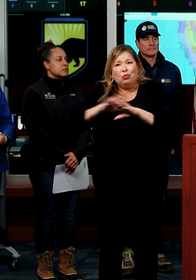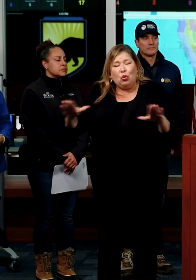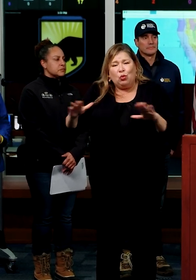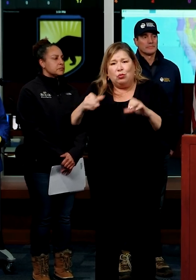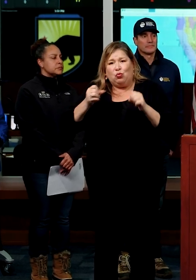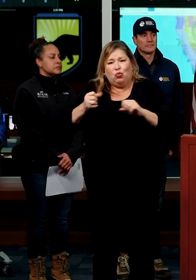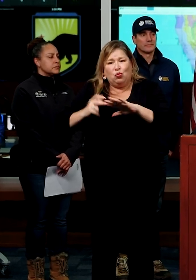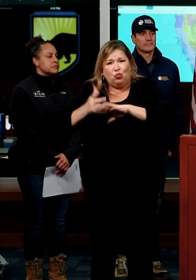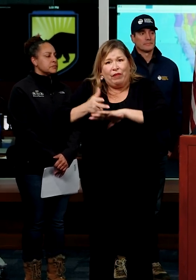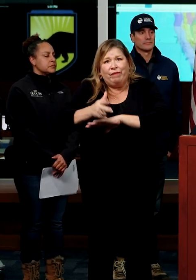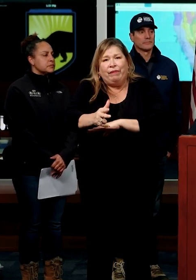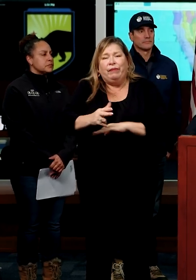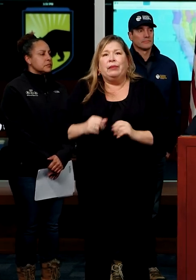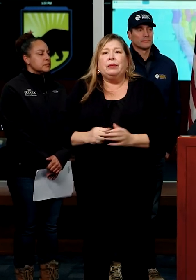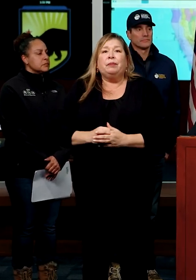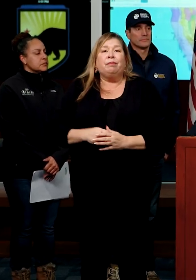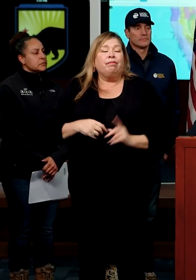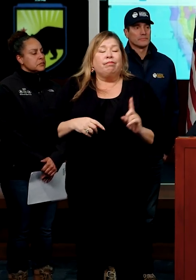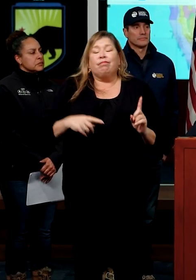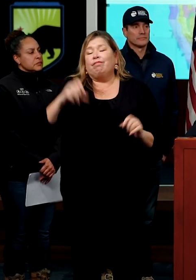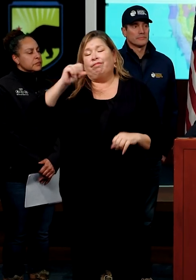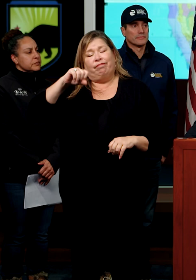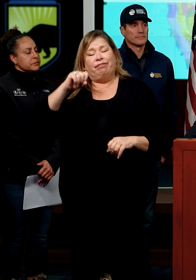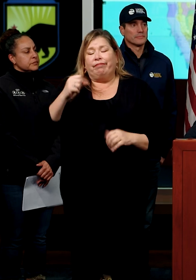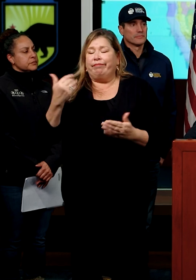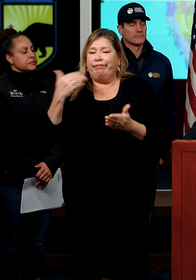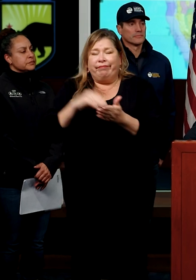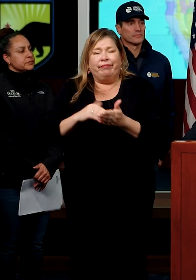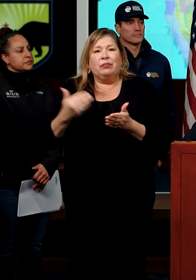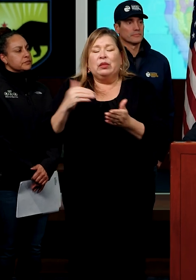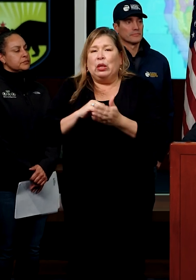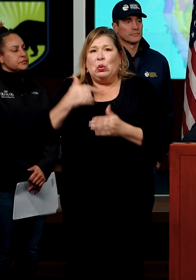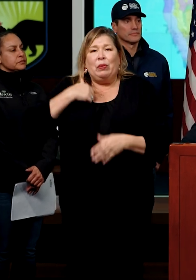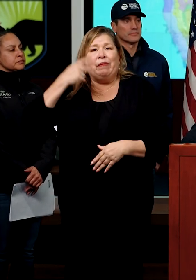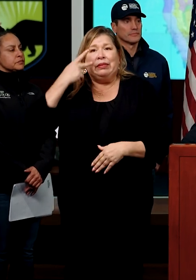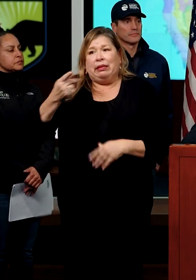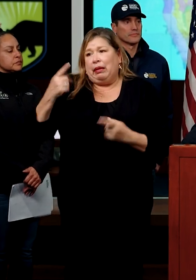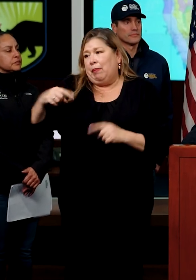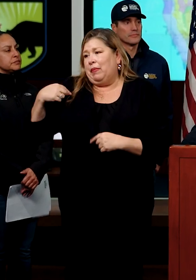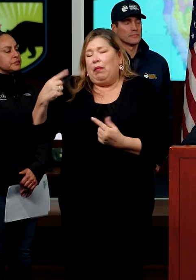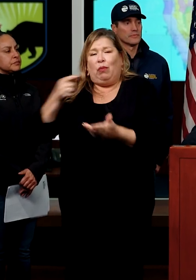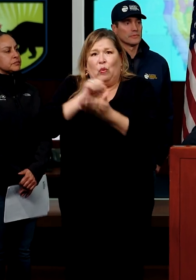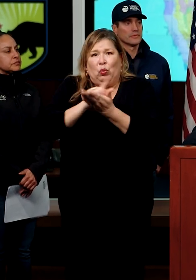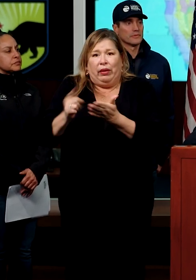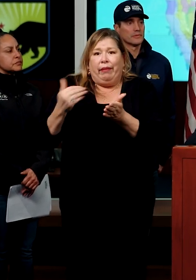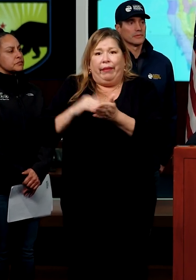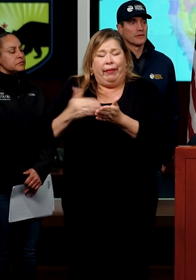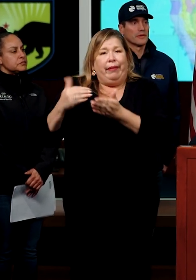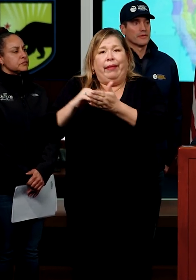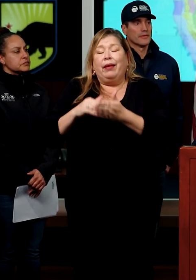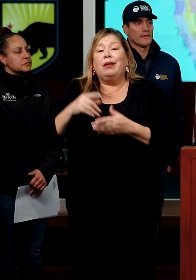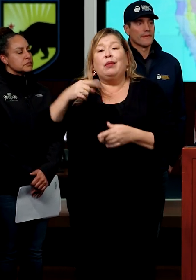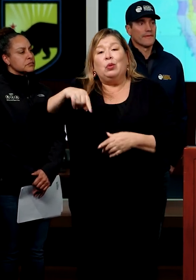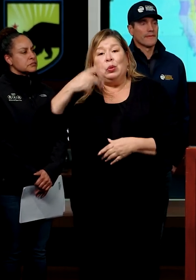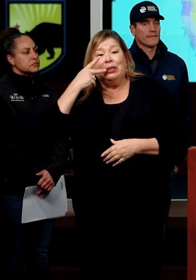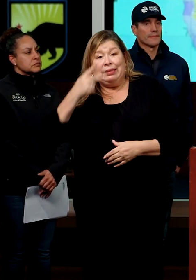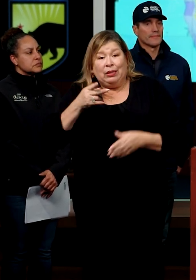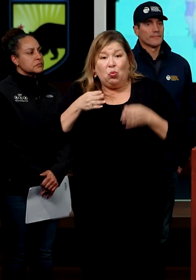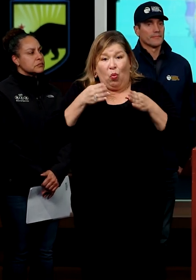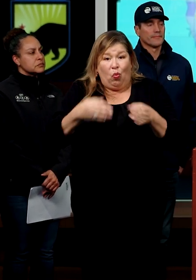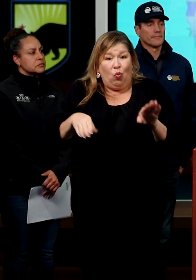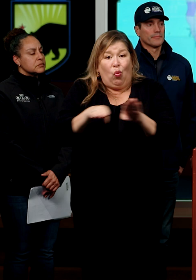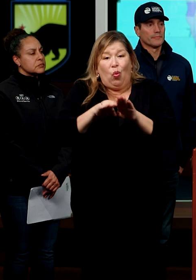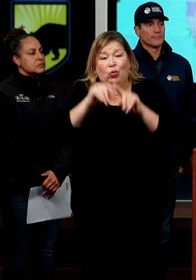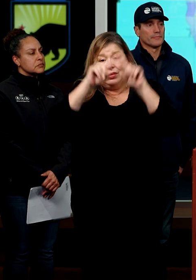those streets? Yeah, absolutely. And we've seen it time and time in the, you know, over the past week, but you, you know, cars are going, drivers are going around road closure